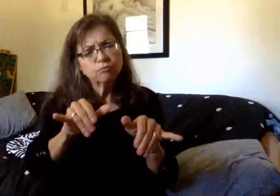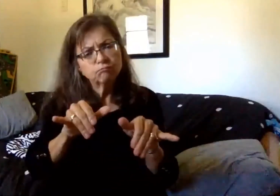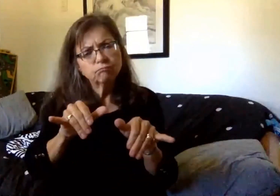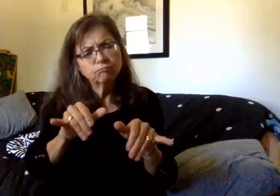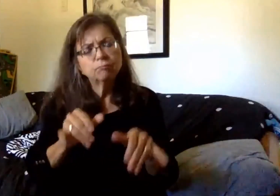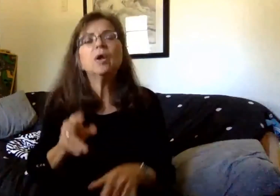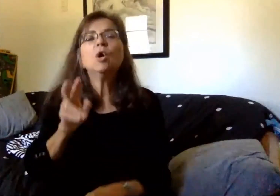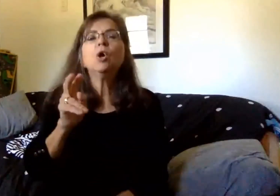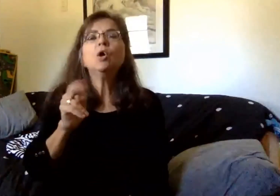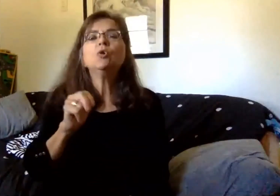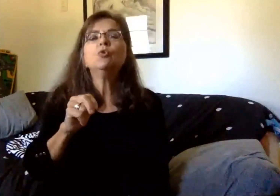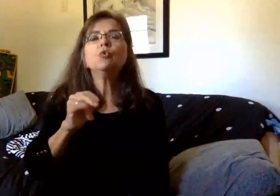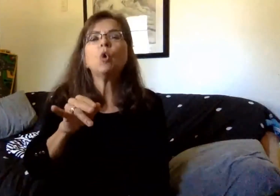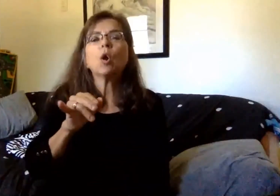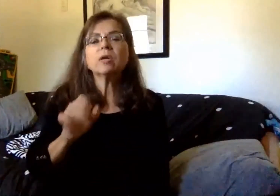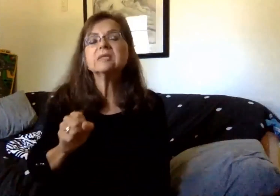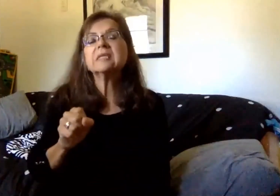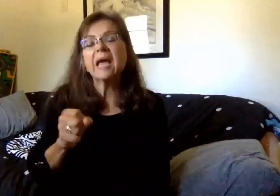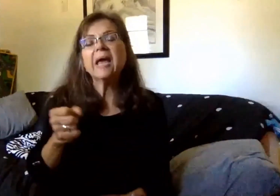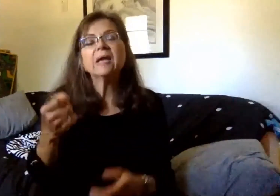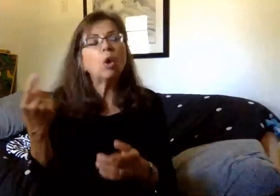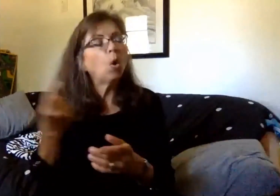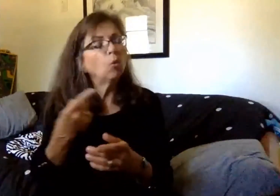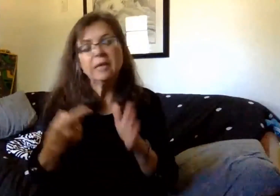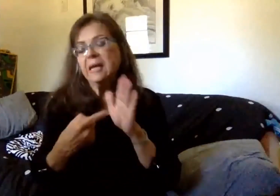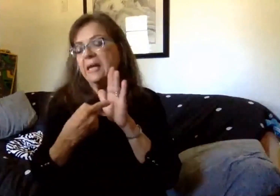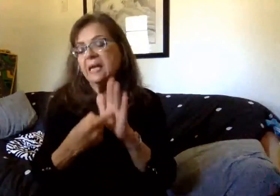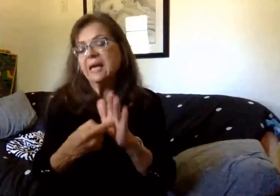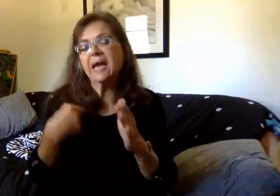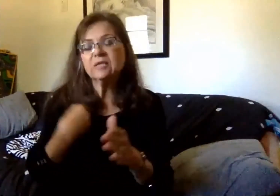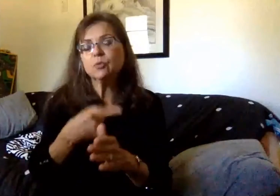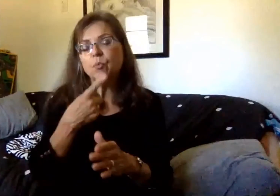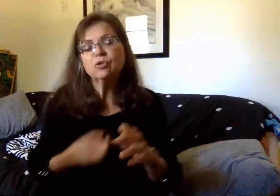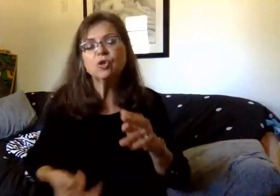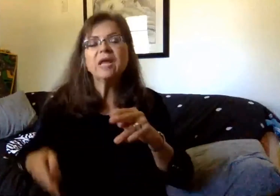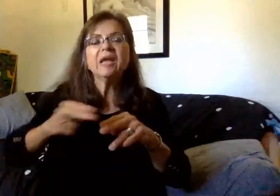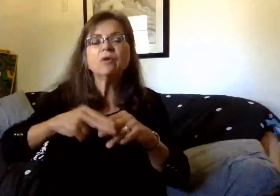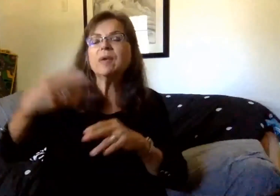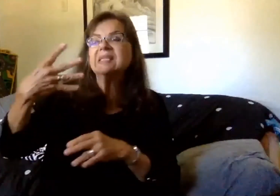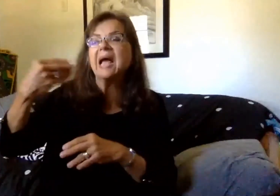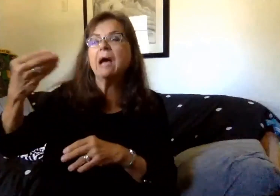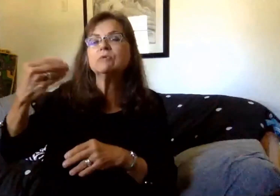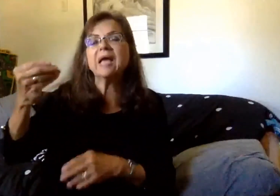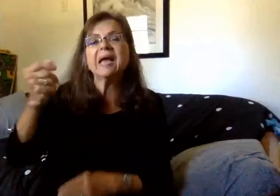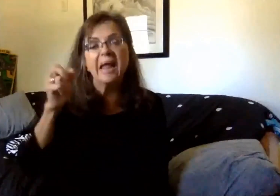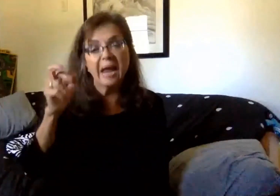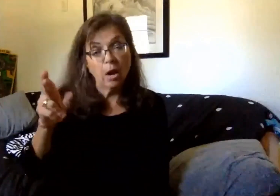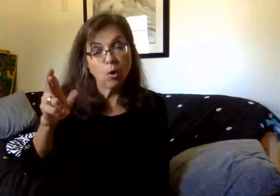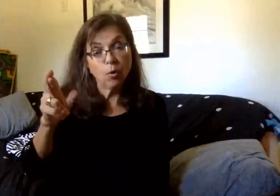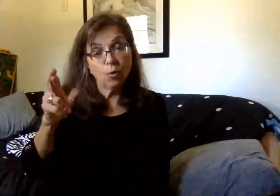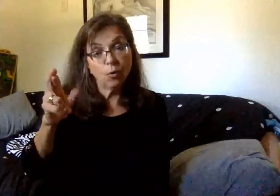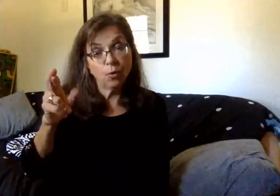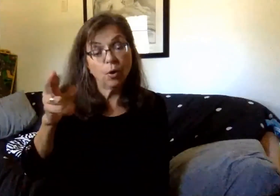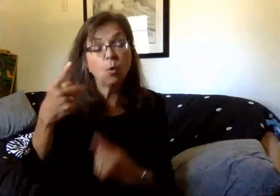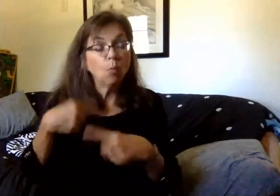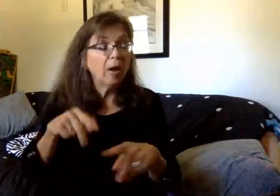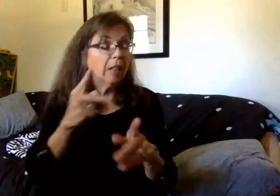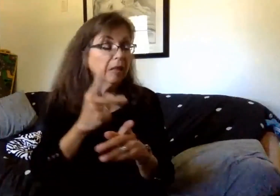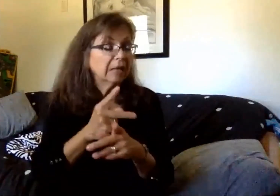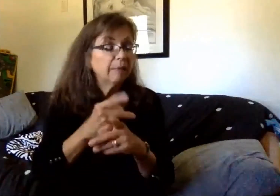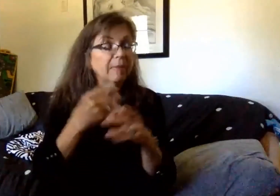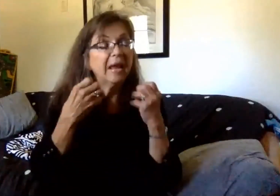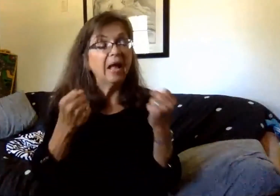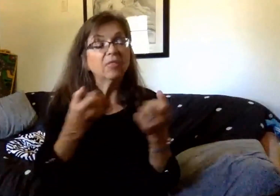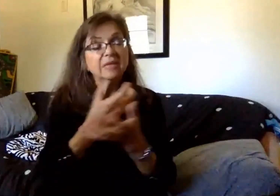of Health guidance provided to the district only indicates that we should increase outside air as much as possible while maintaining health and safety